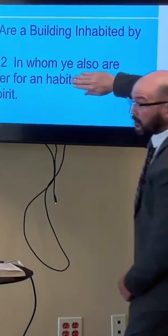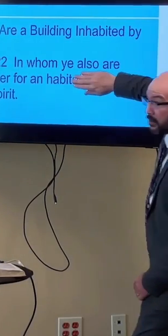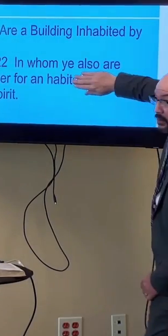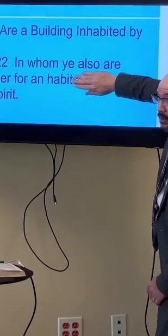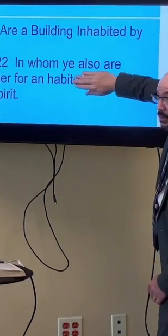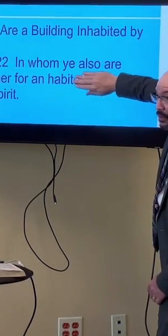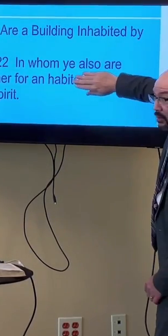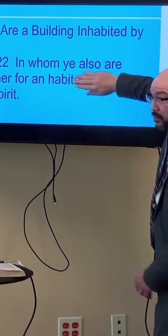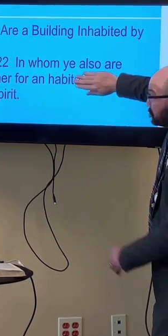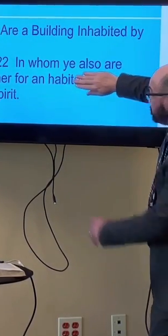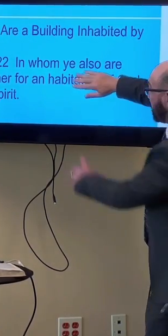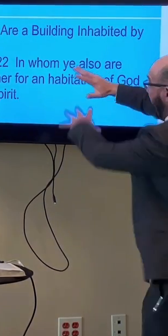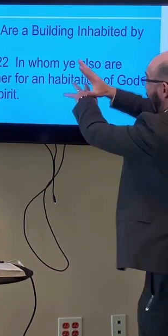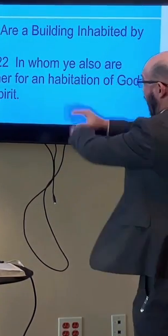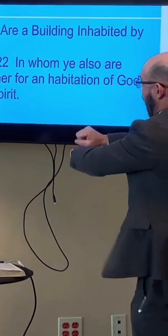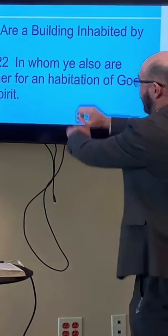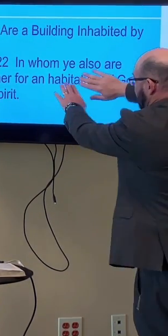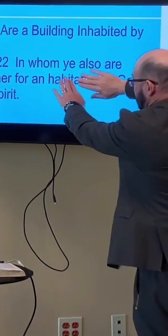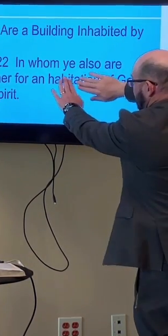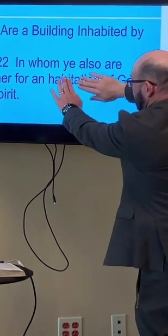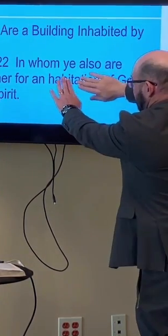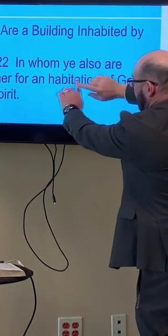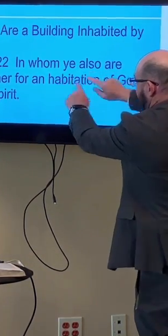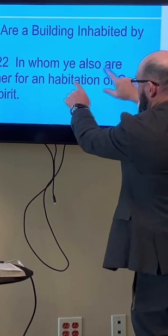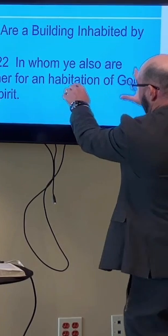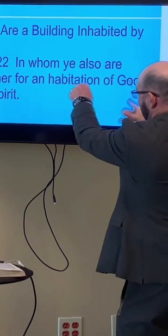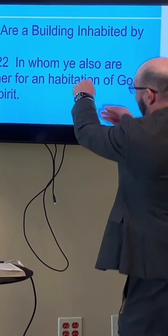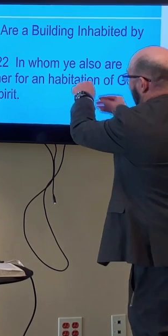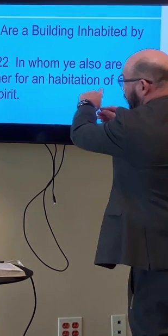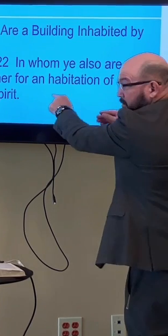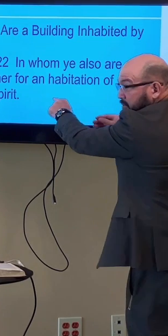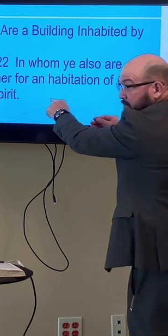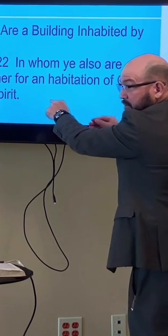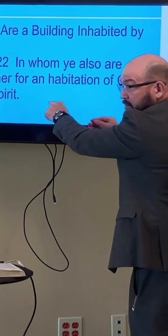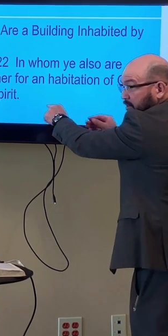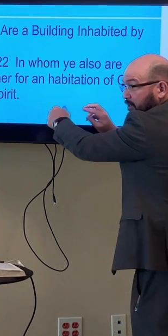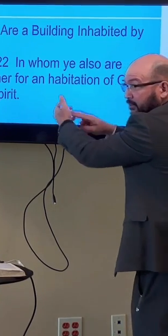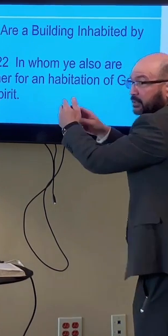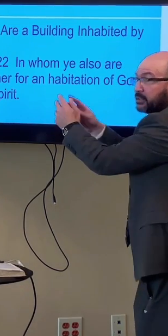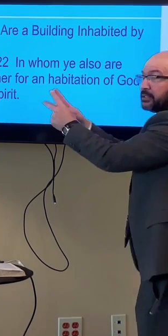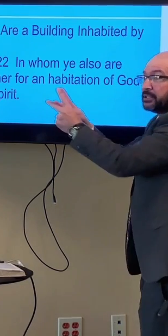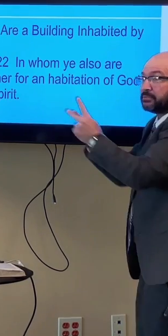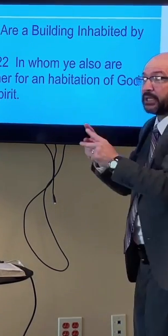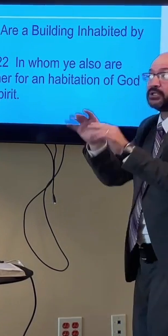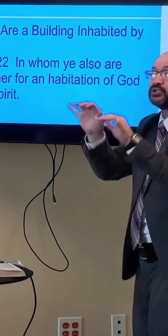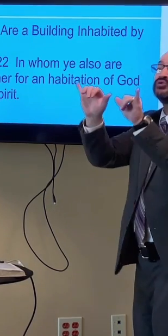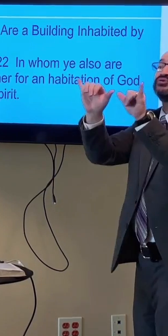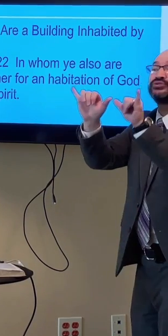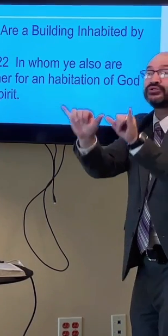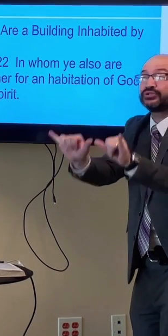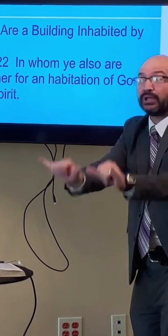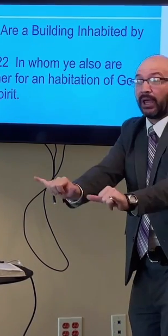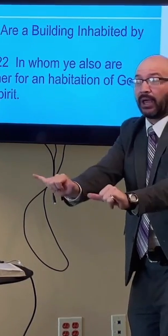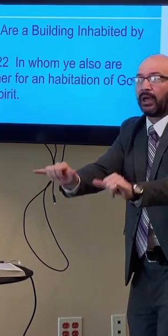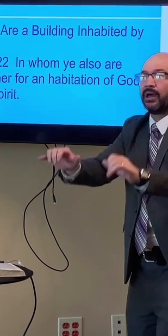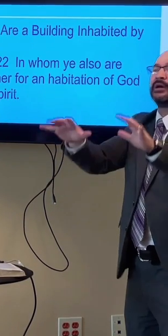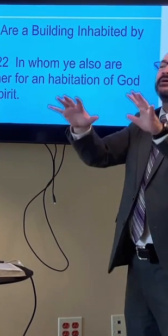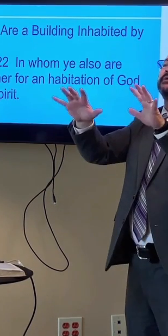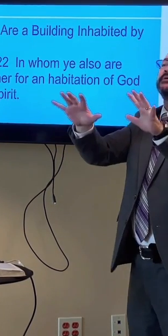the word habit yeah but you add the word habitation and that's a place that